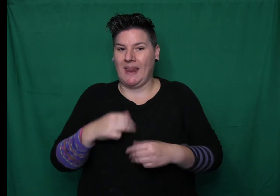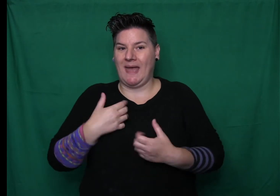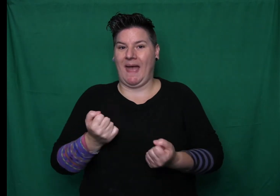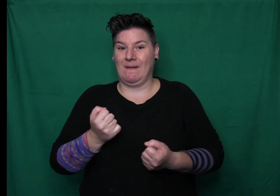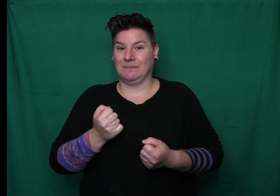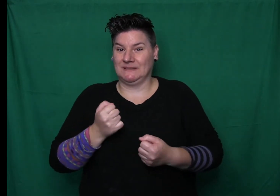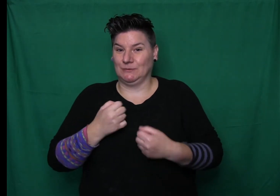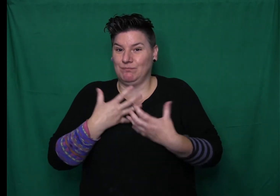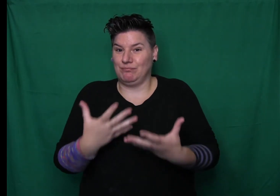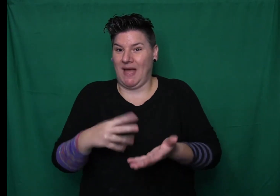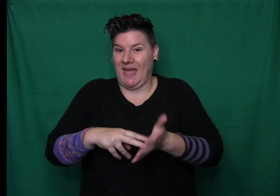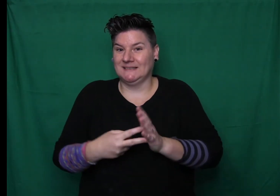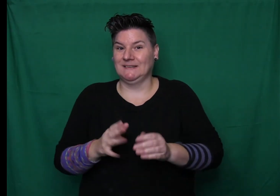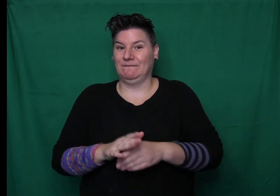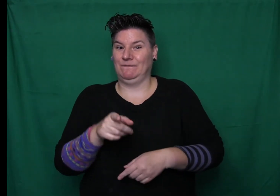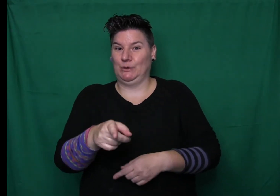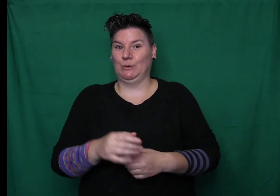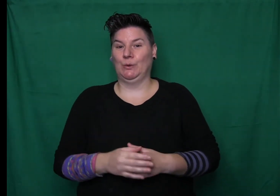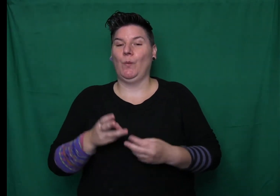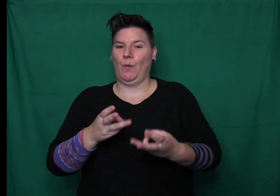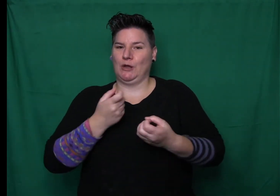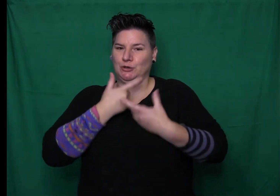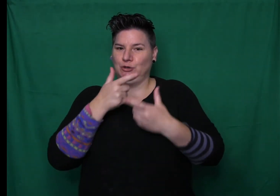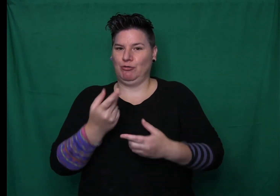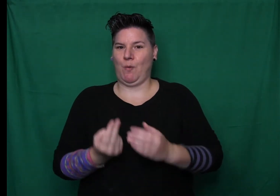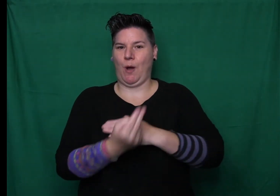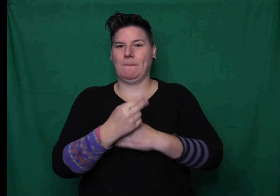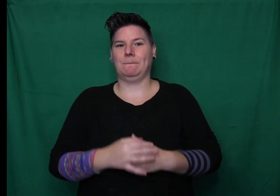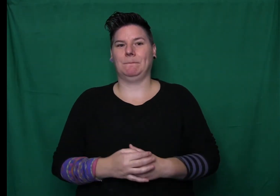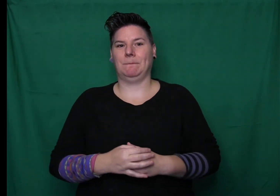Dory ran back downstairs and into the parlour and Gink went with her.